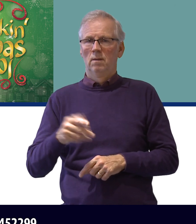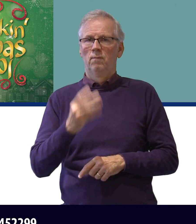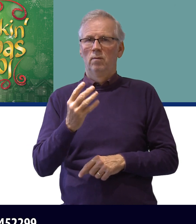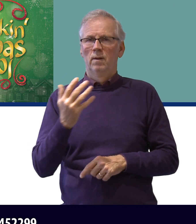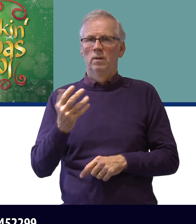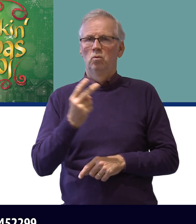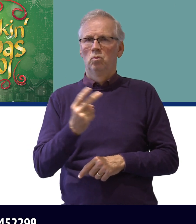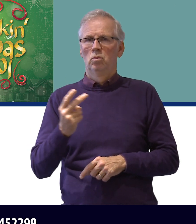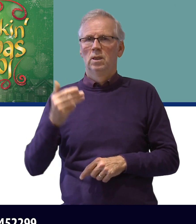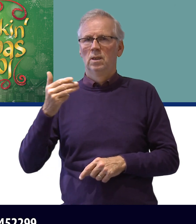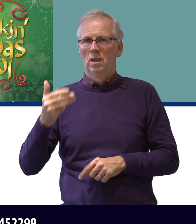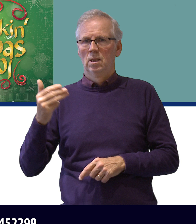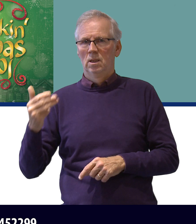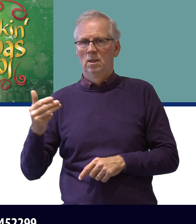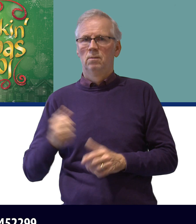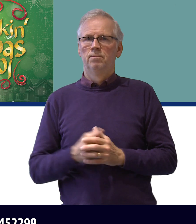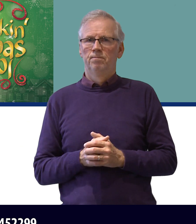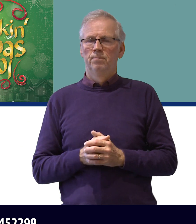452299